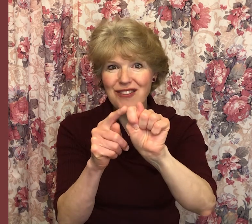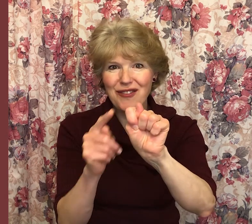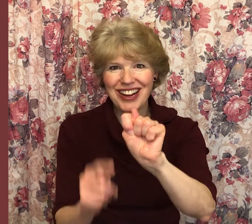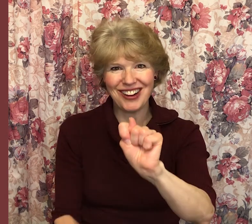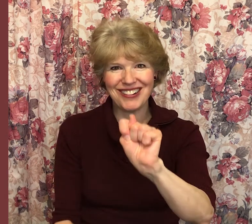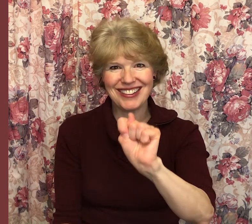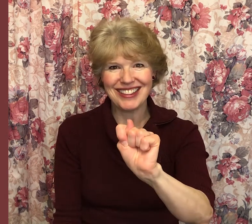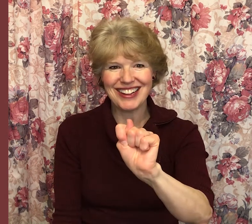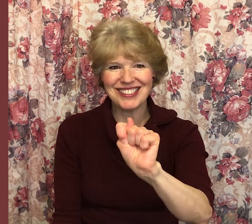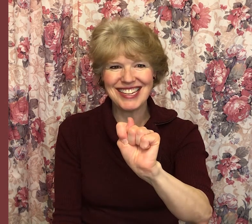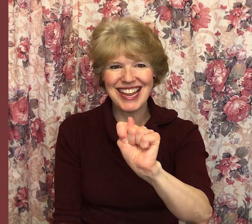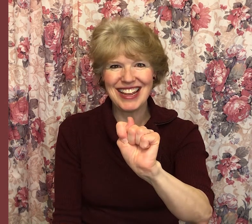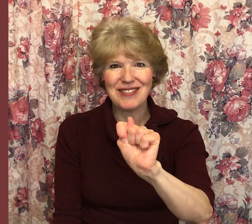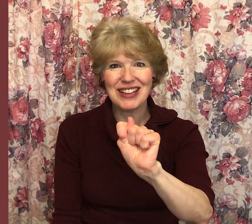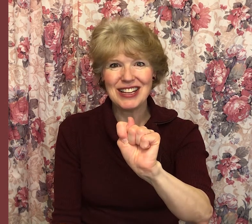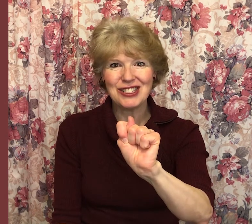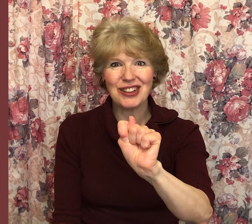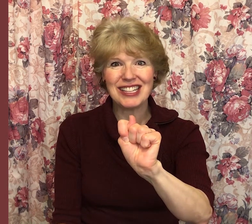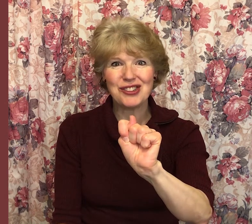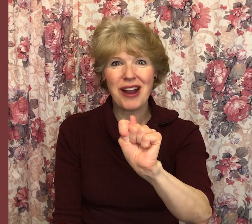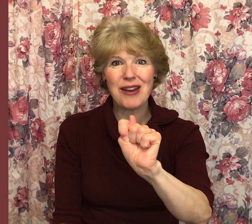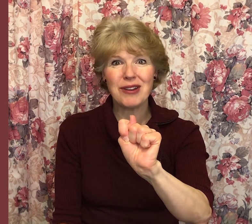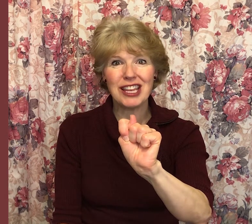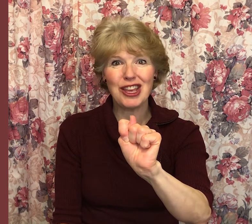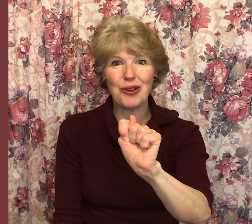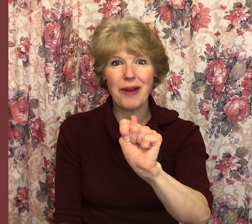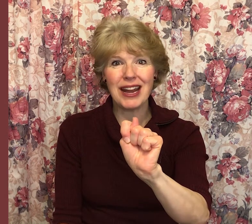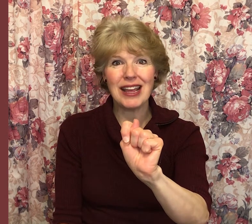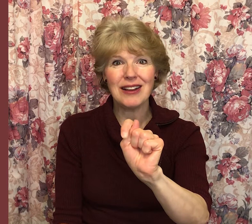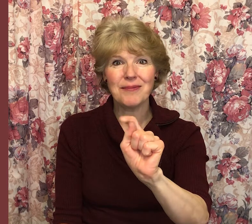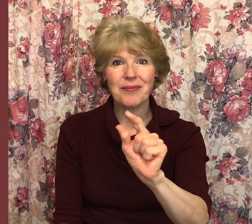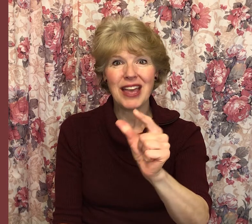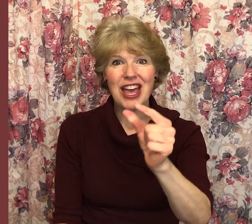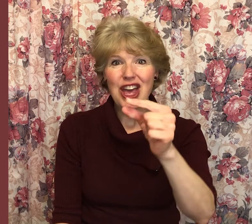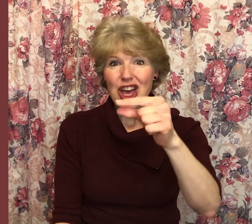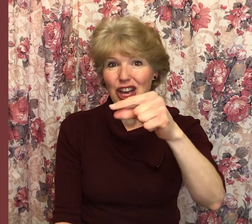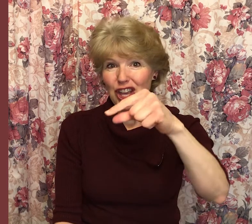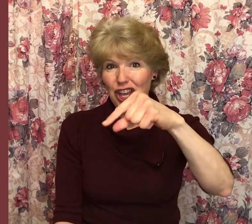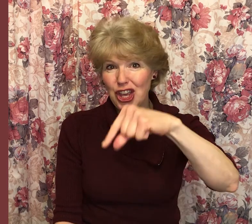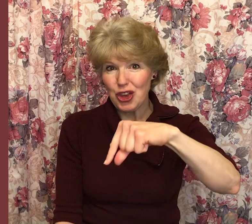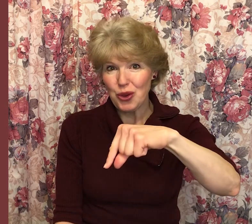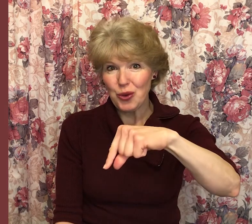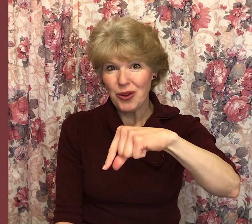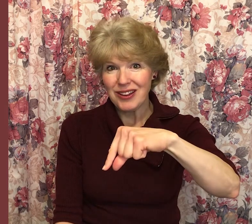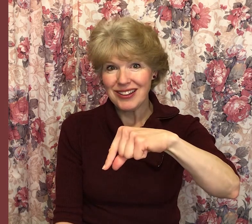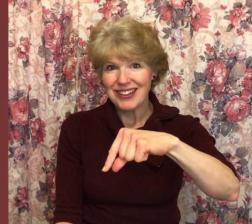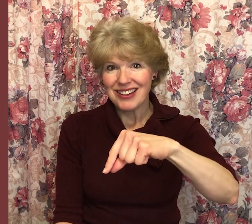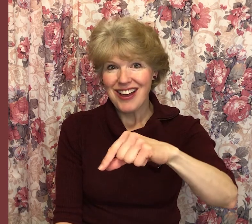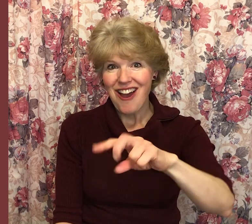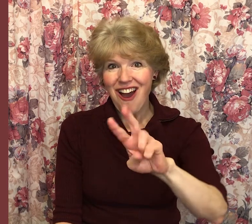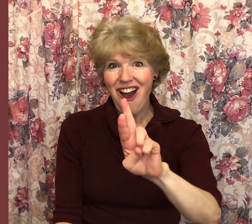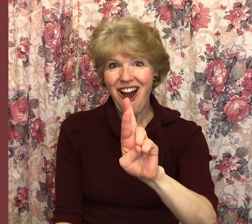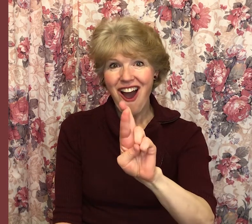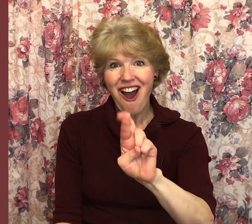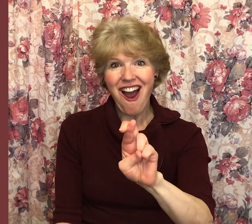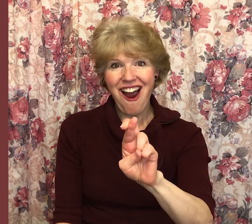finger. There's T. So let's try it with Q. Ready? Q, R,